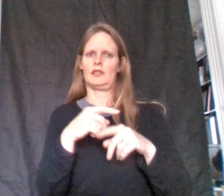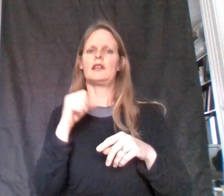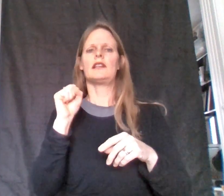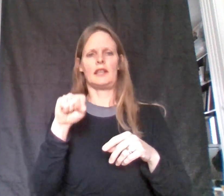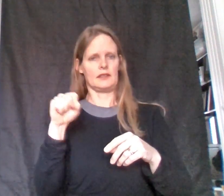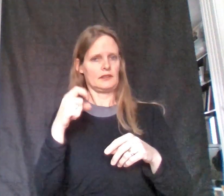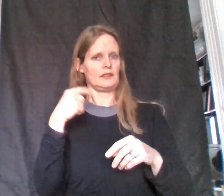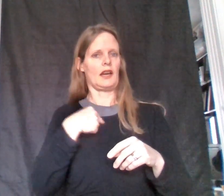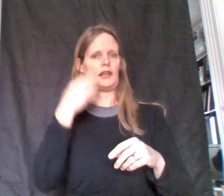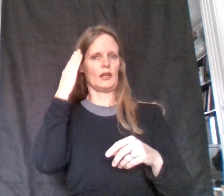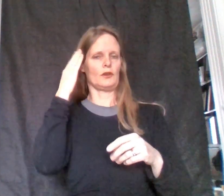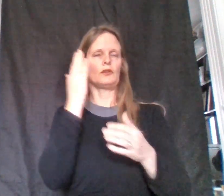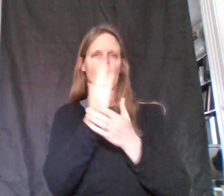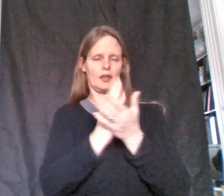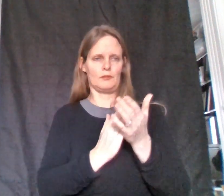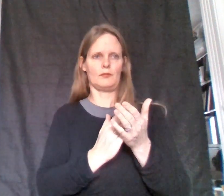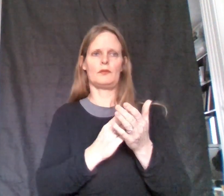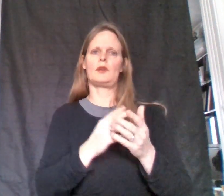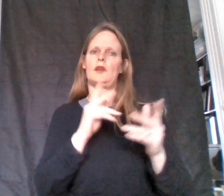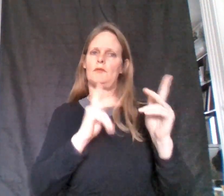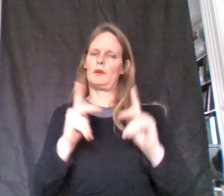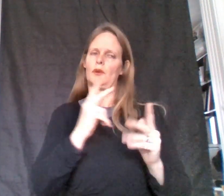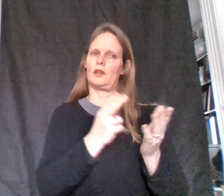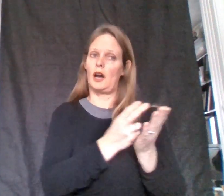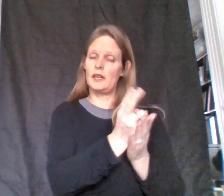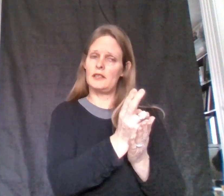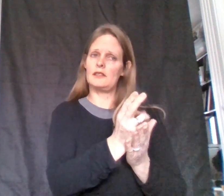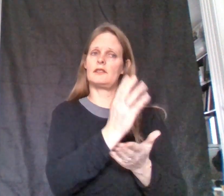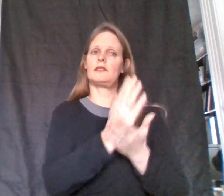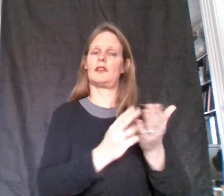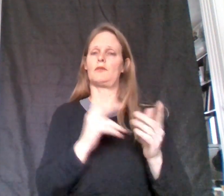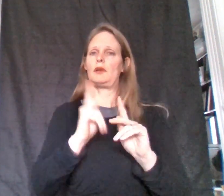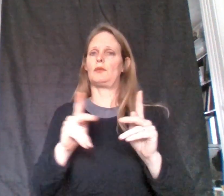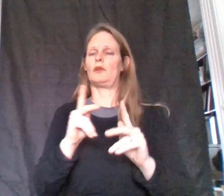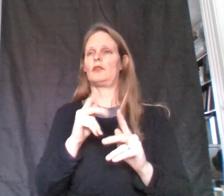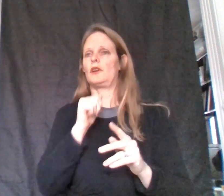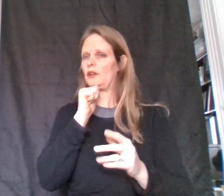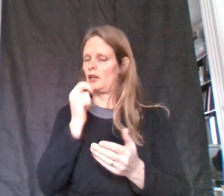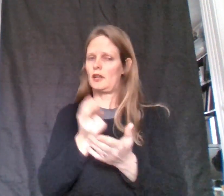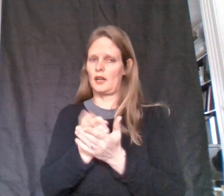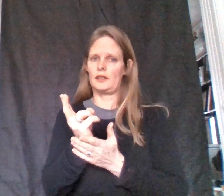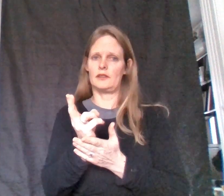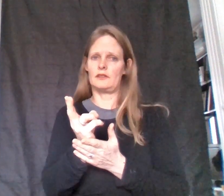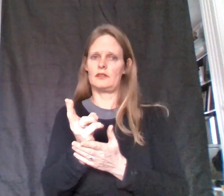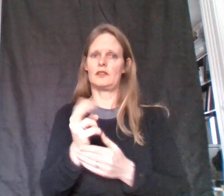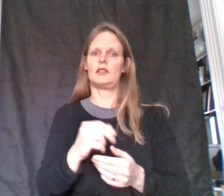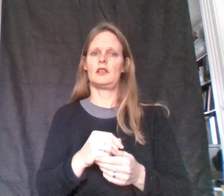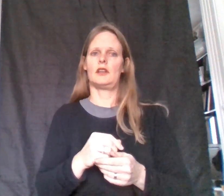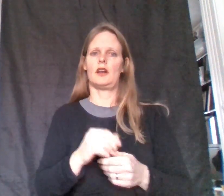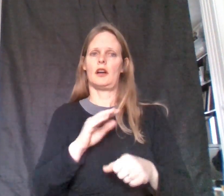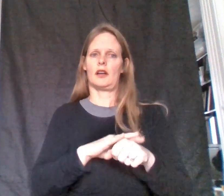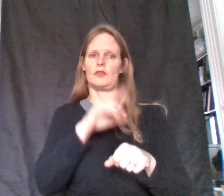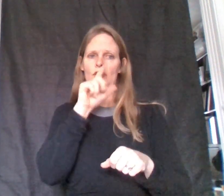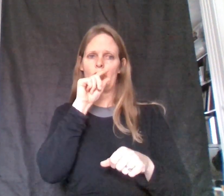Yes, I know some people are honest, some people are not honest on Twitter,